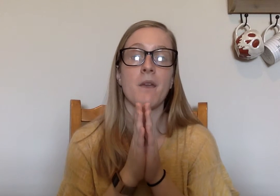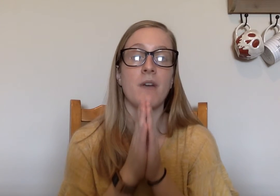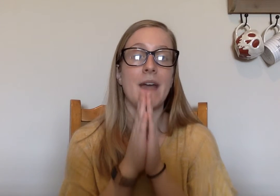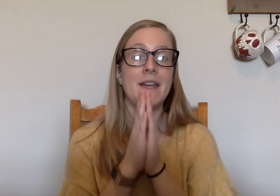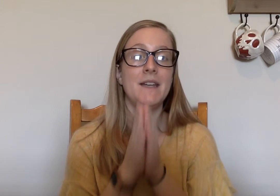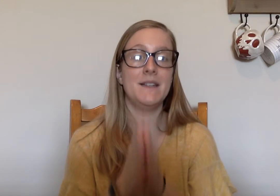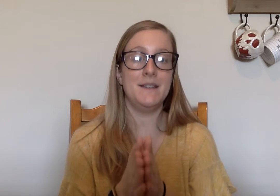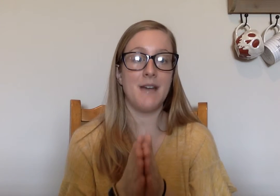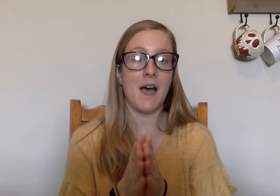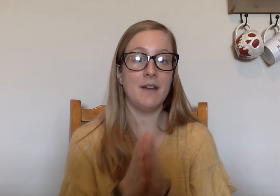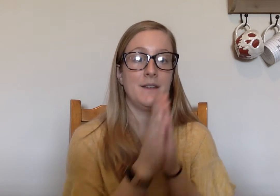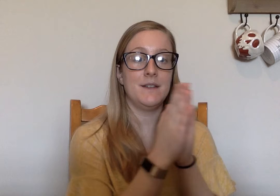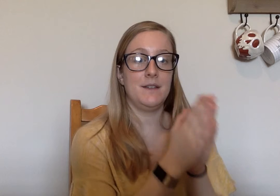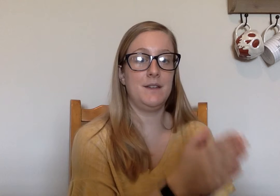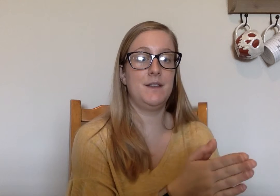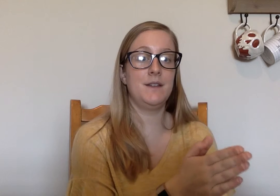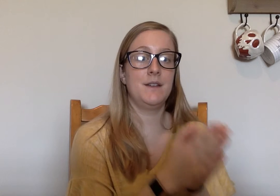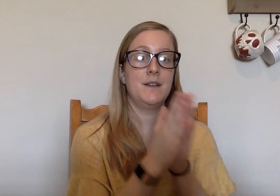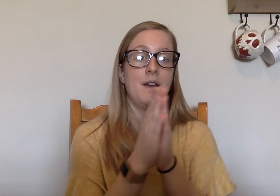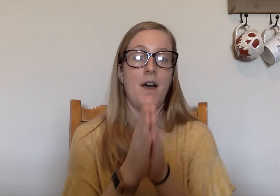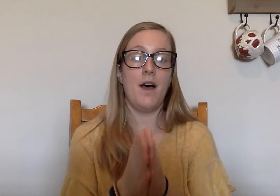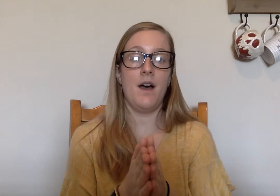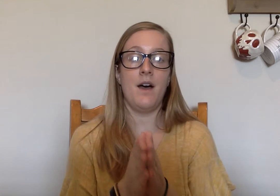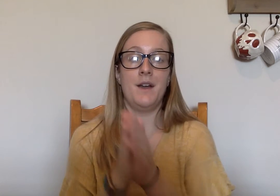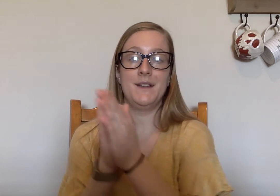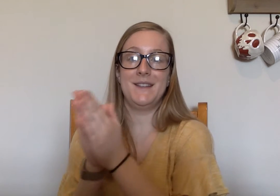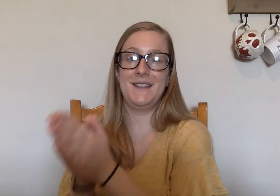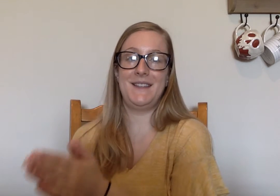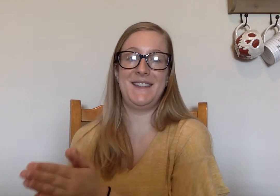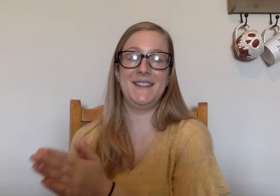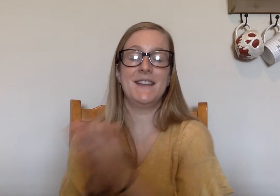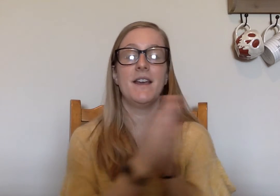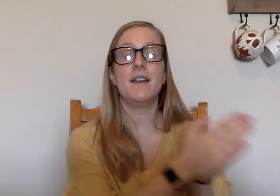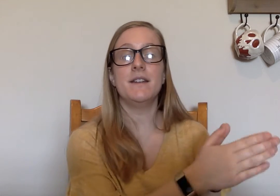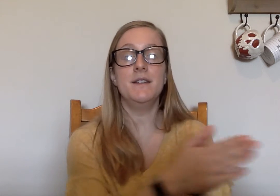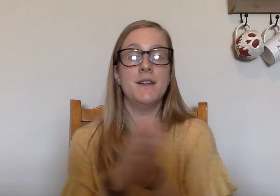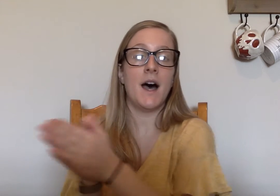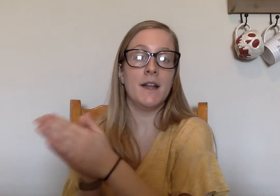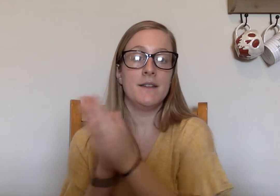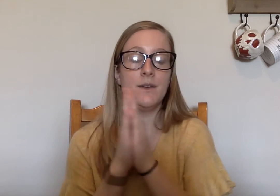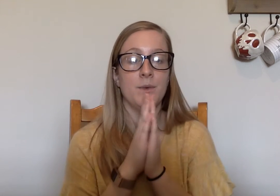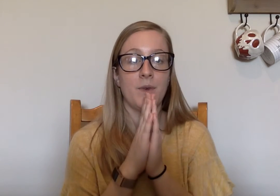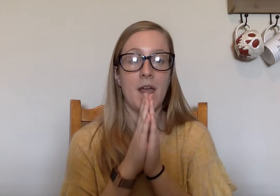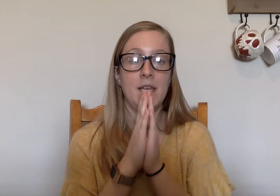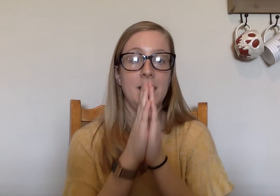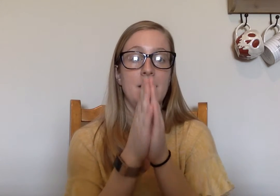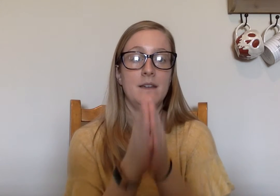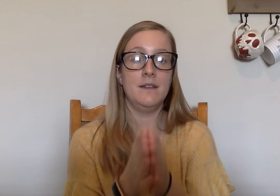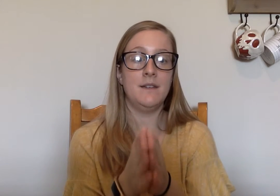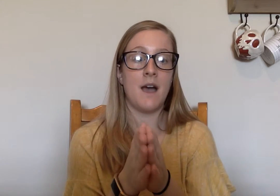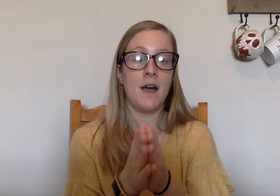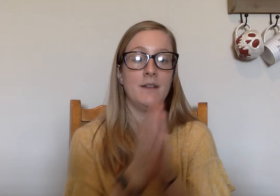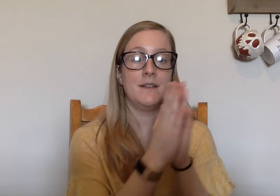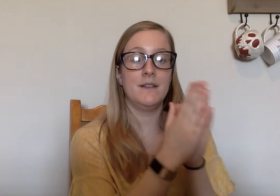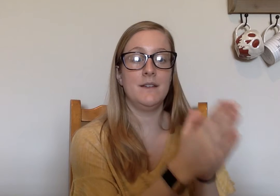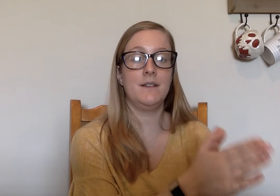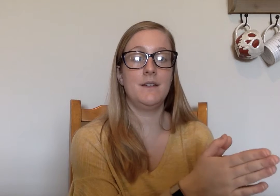Ready? Dot. D, A, T. Dot. Dot. Ready? Dot. D,